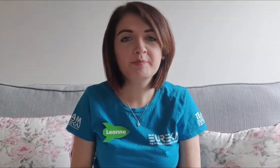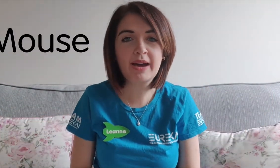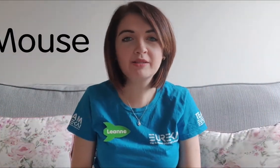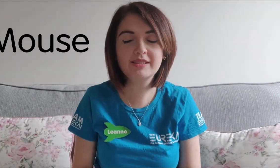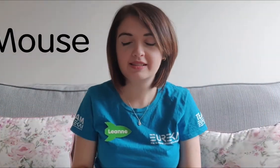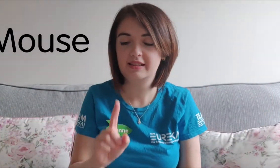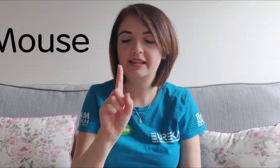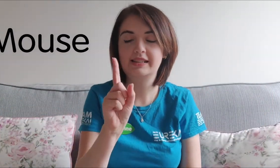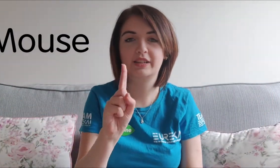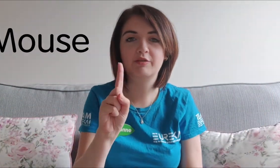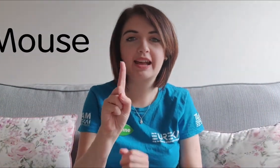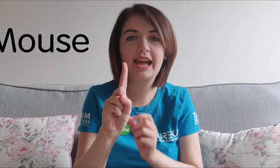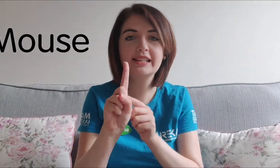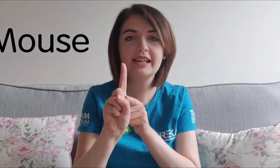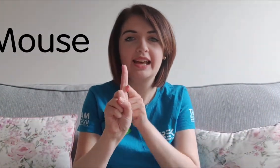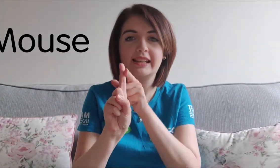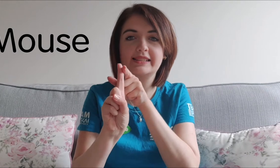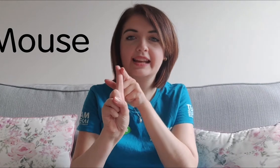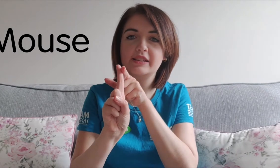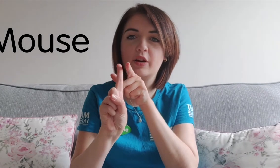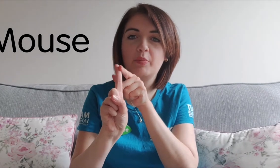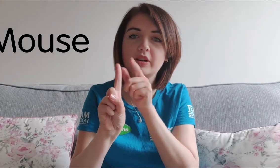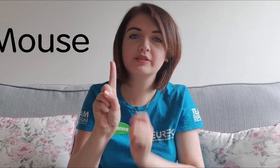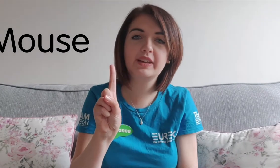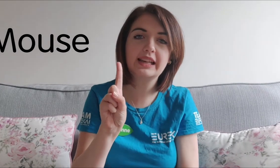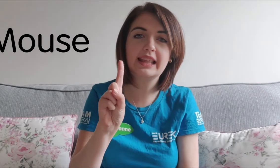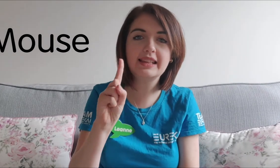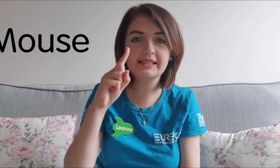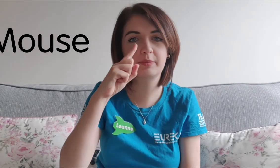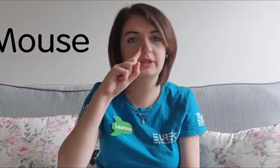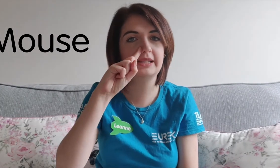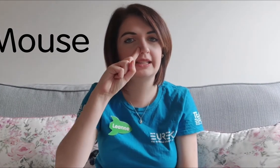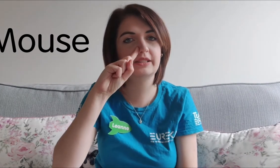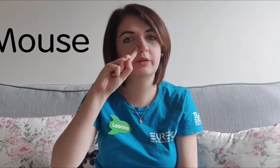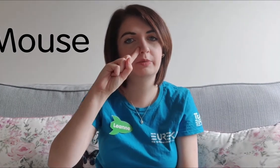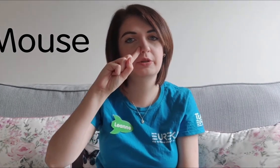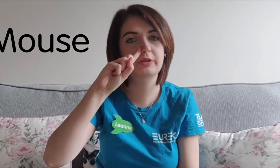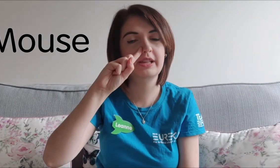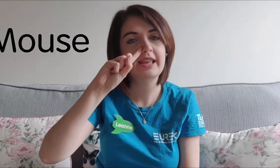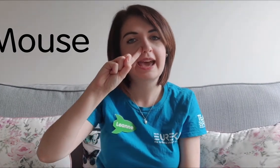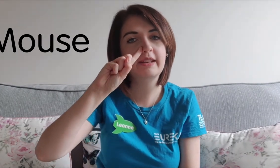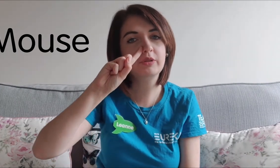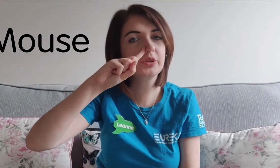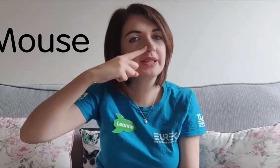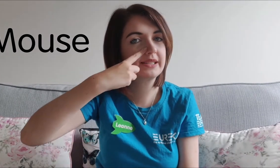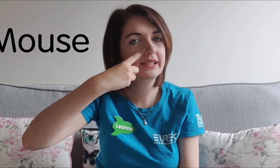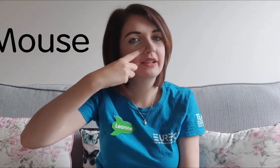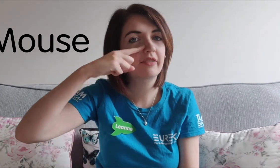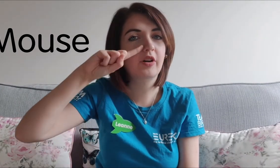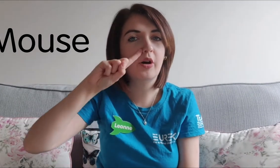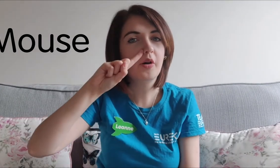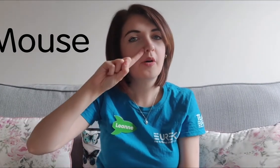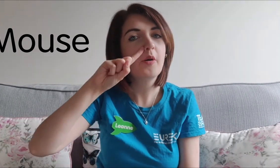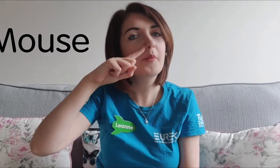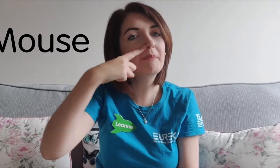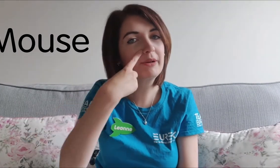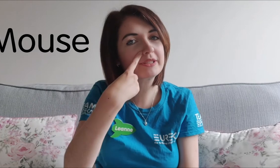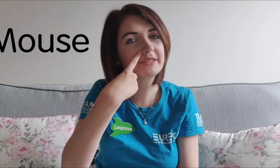Mouse take your right hand extend your pointer finger like this and put it next to your nose and then we'll twist for mouse.